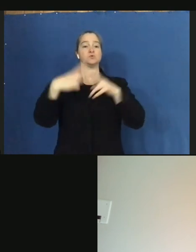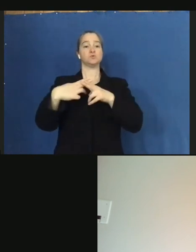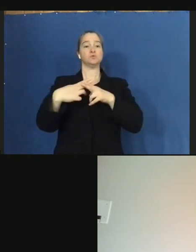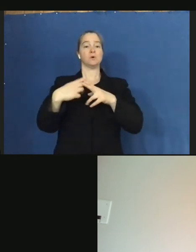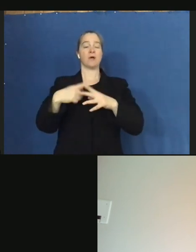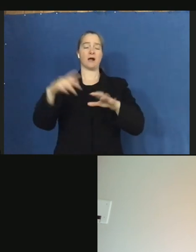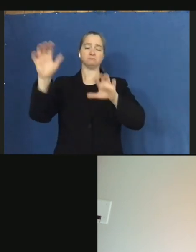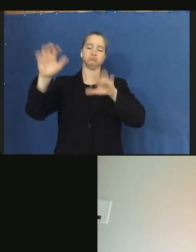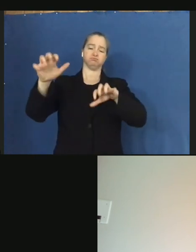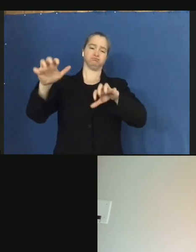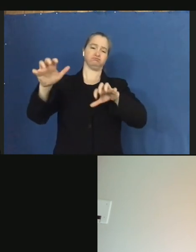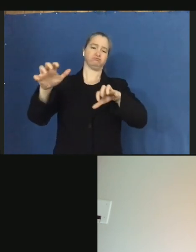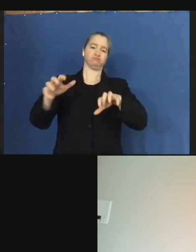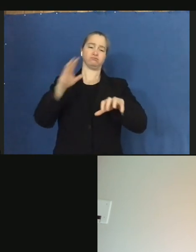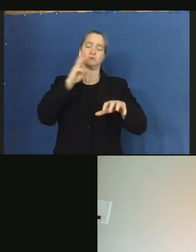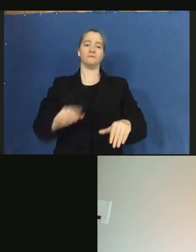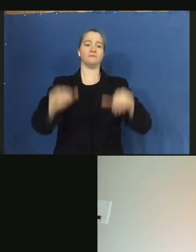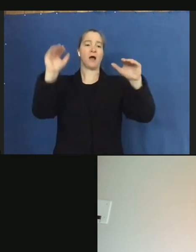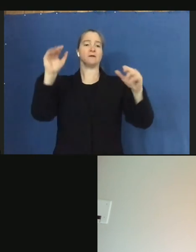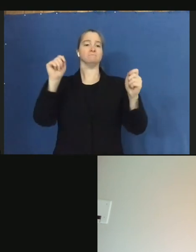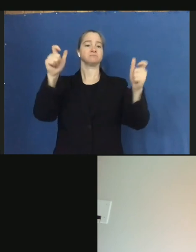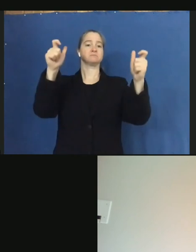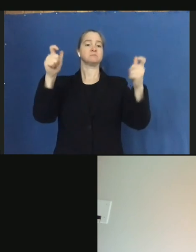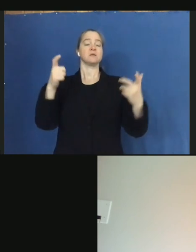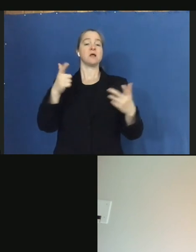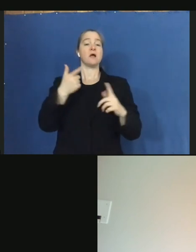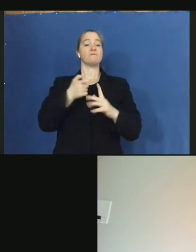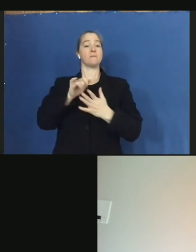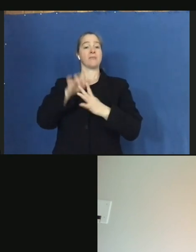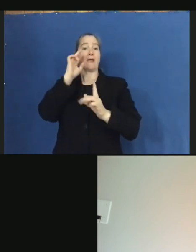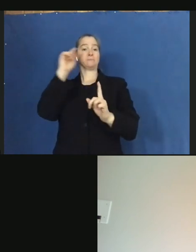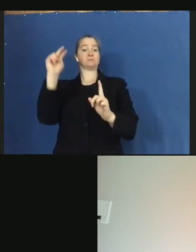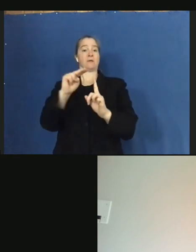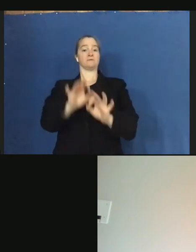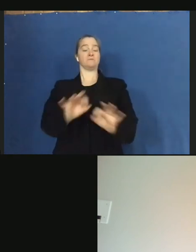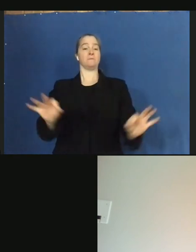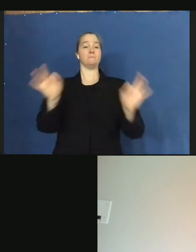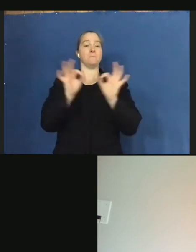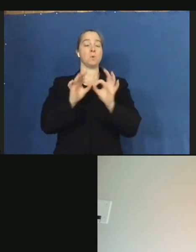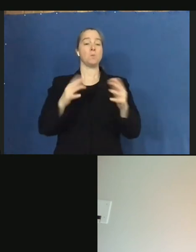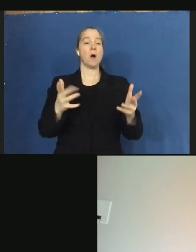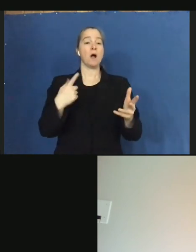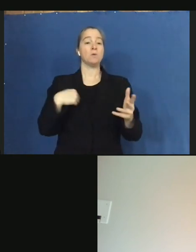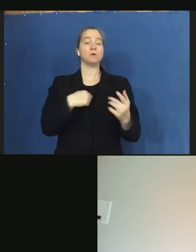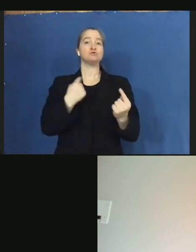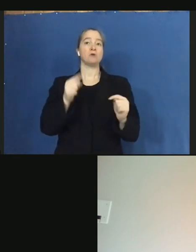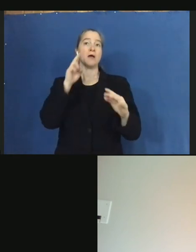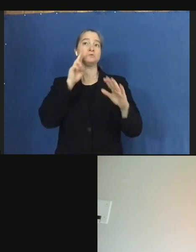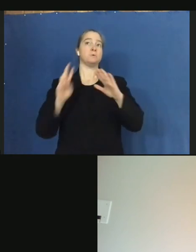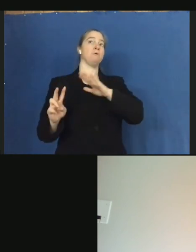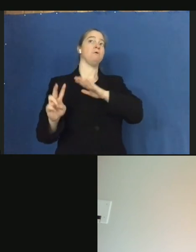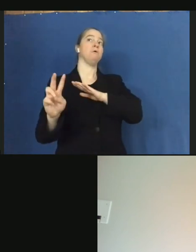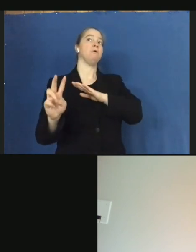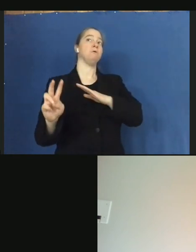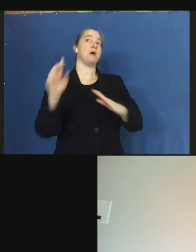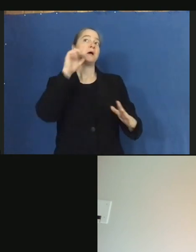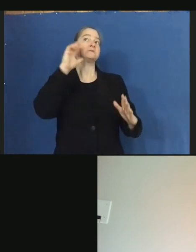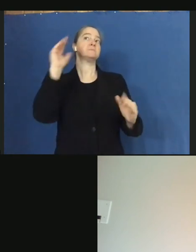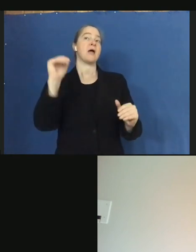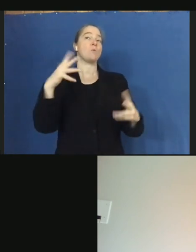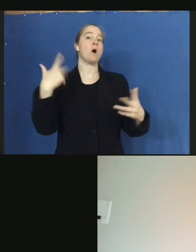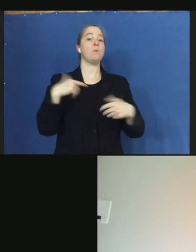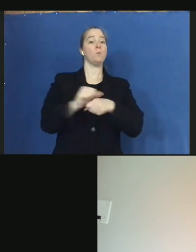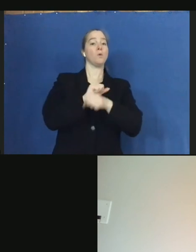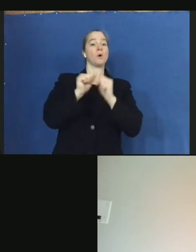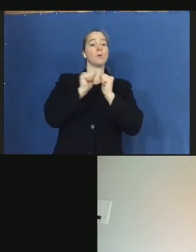events. And I think what's key from that perspective is, you know, we try to anticipate those, we try to work with the weather service